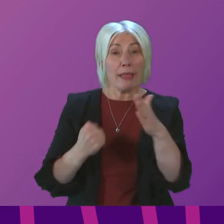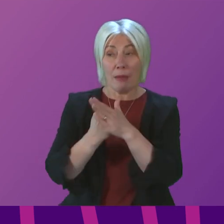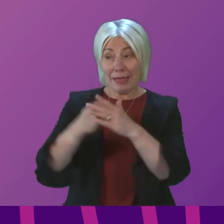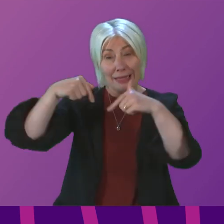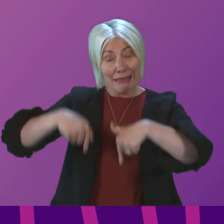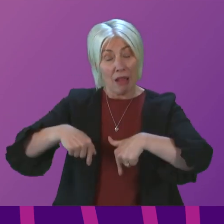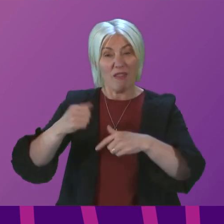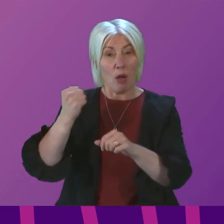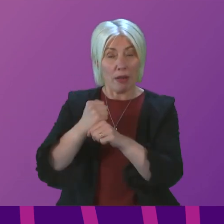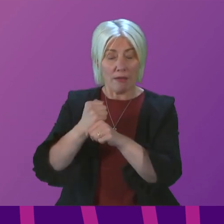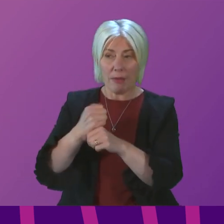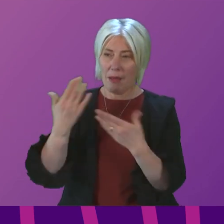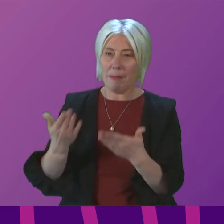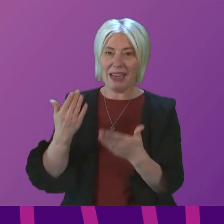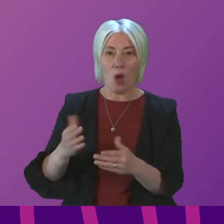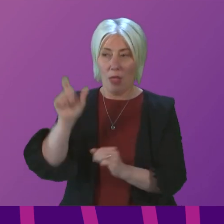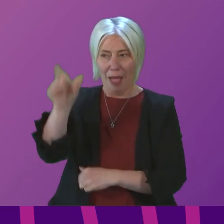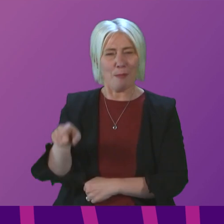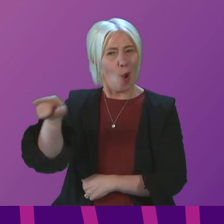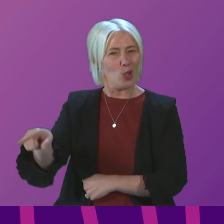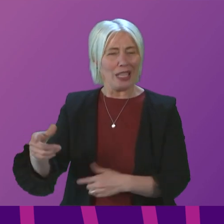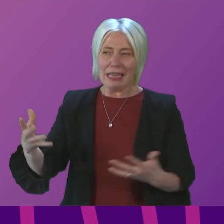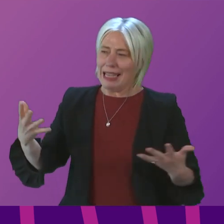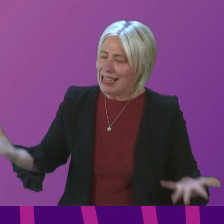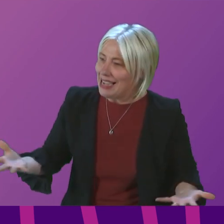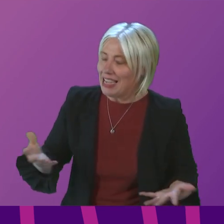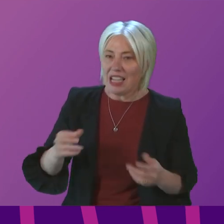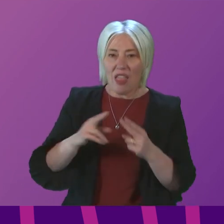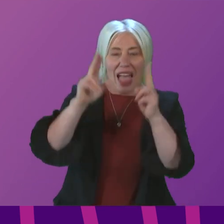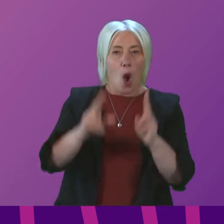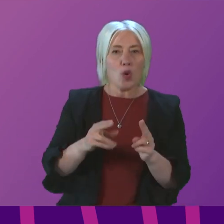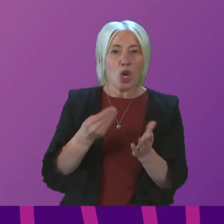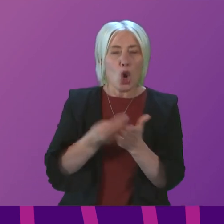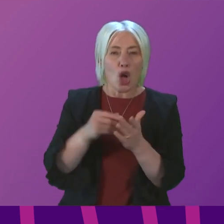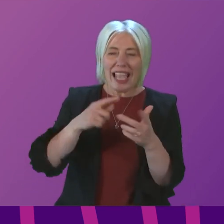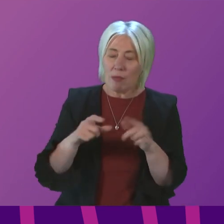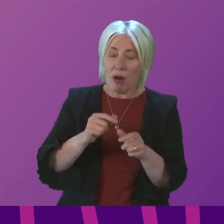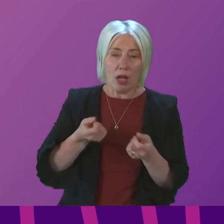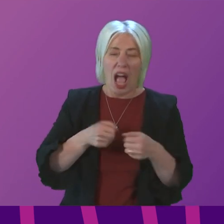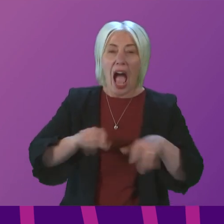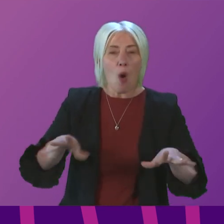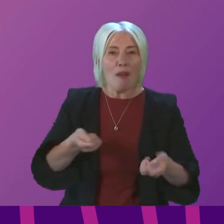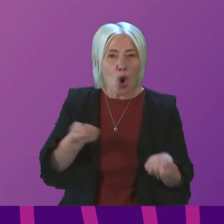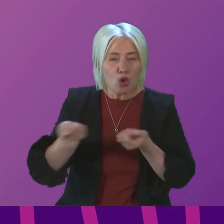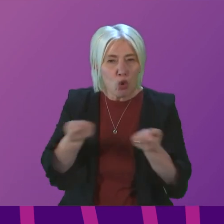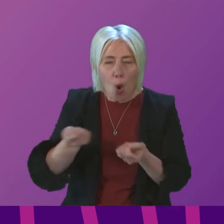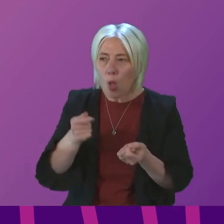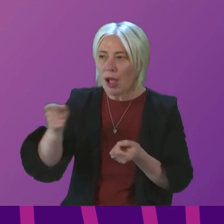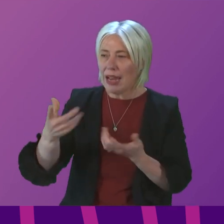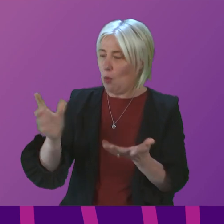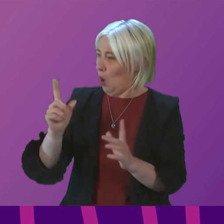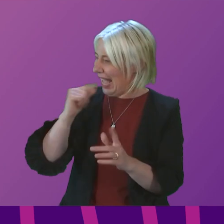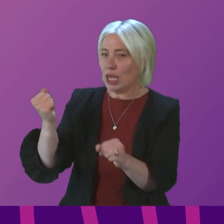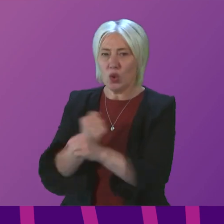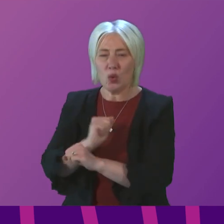Callum, who now feels left at the mercy of an out-of-control property market? And will she and the Scottish Government now take urgent action